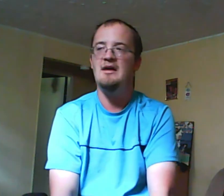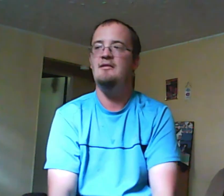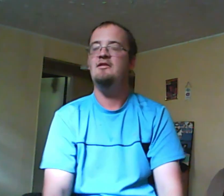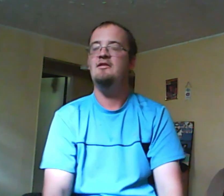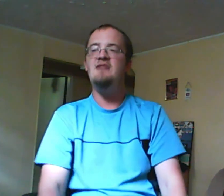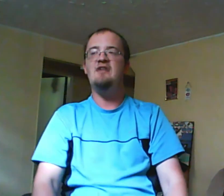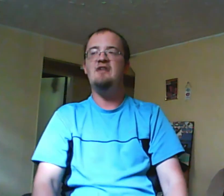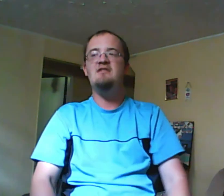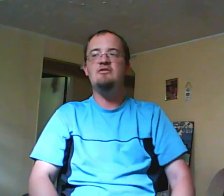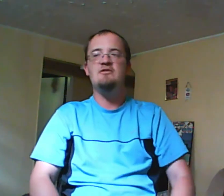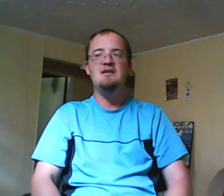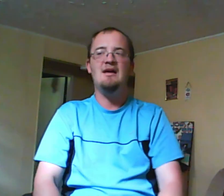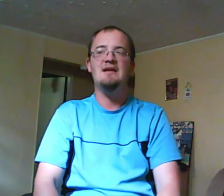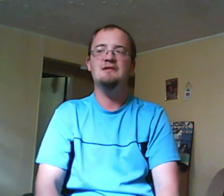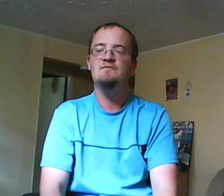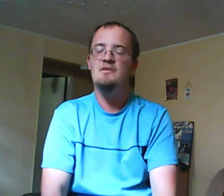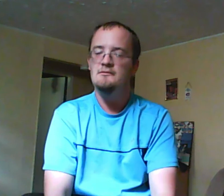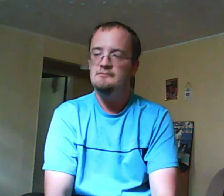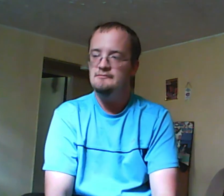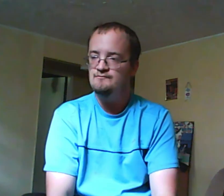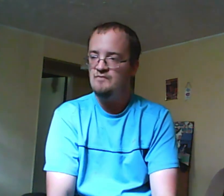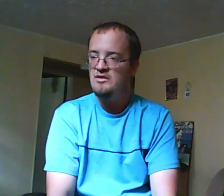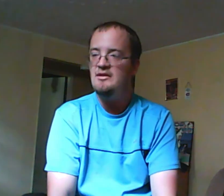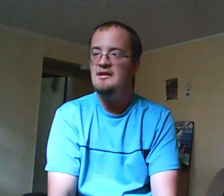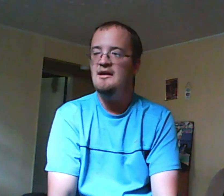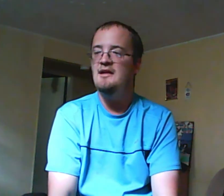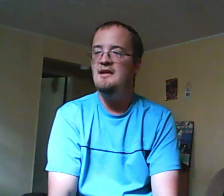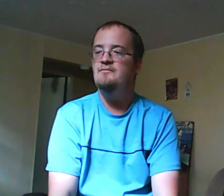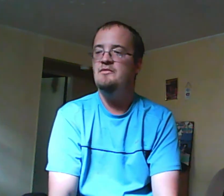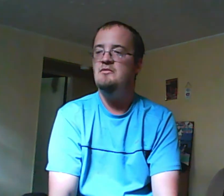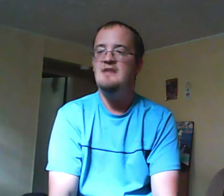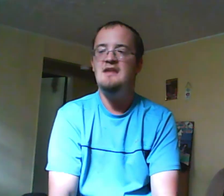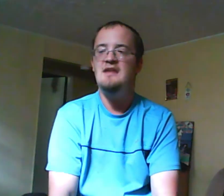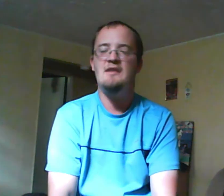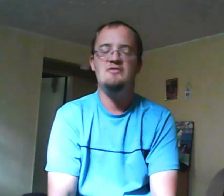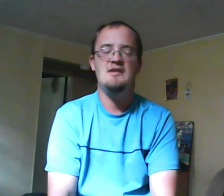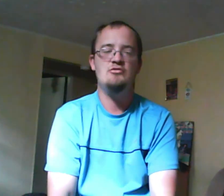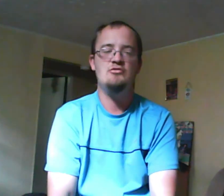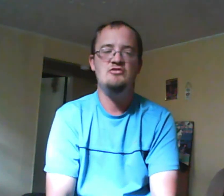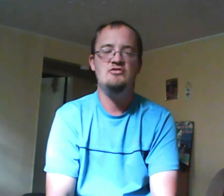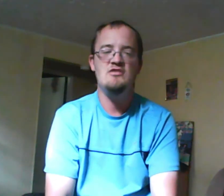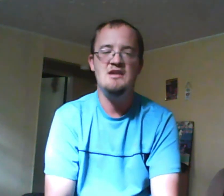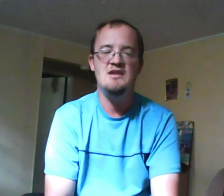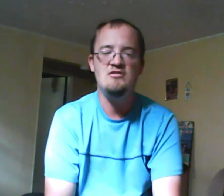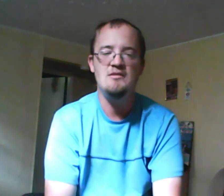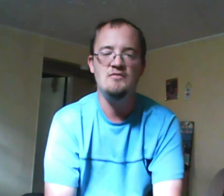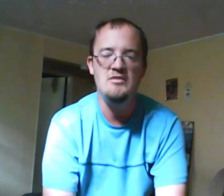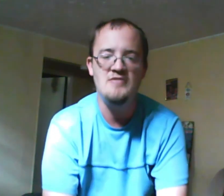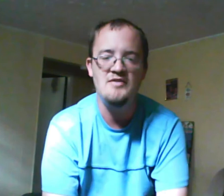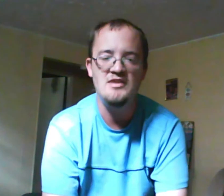forget in season 13 Maya telling on Mr. Yates after he was grooming Tristan and Tristan got pissed off saying that you're just